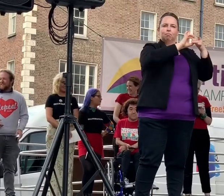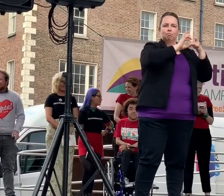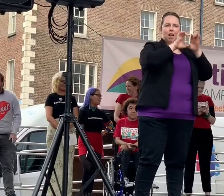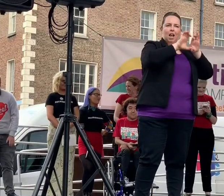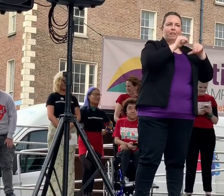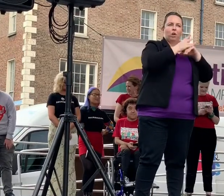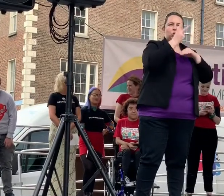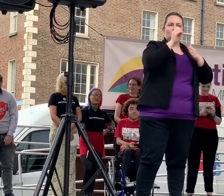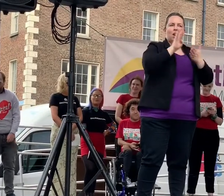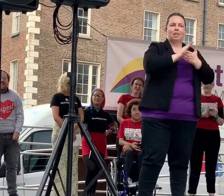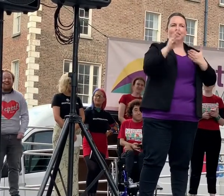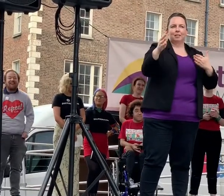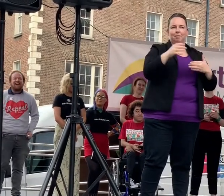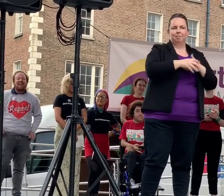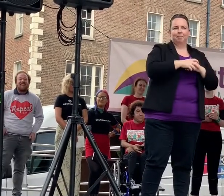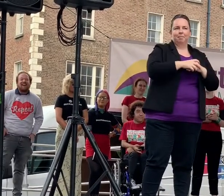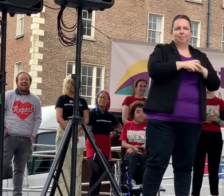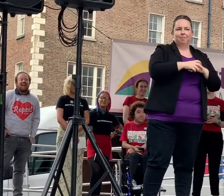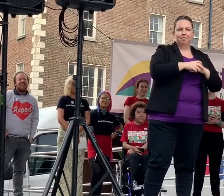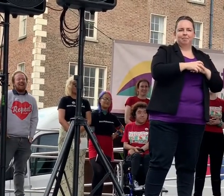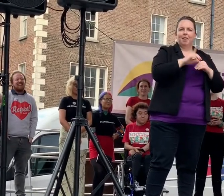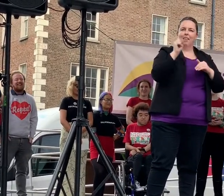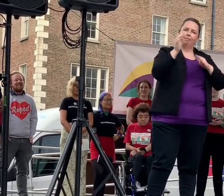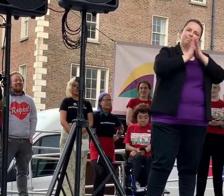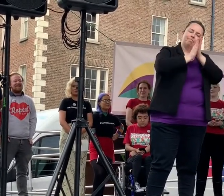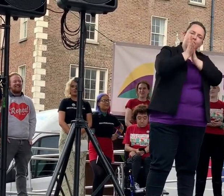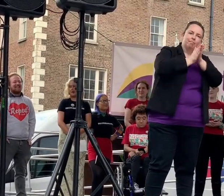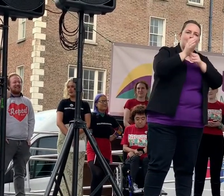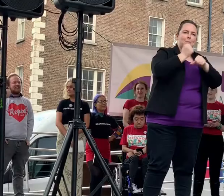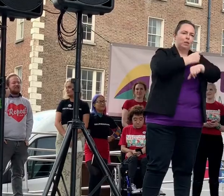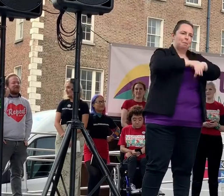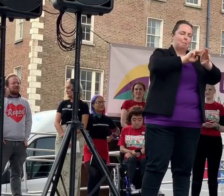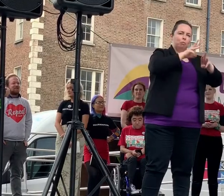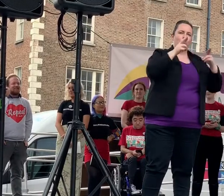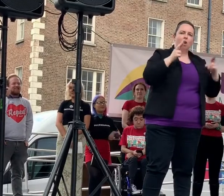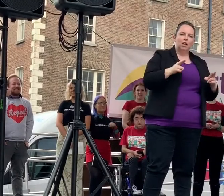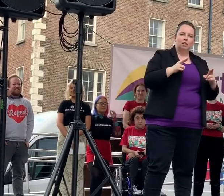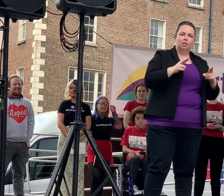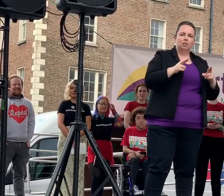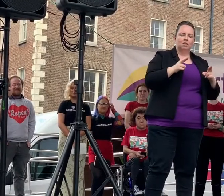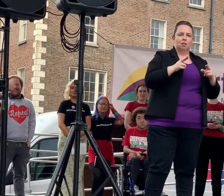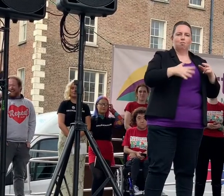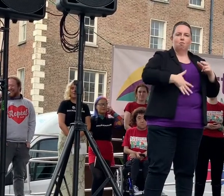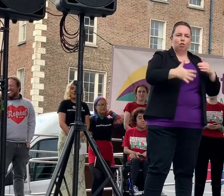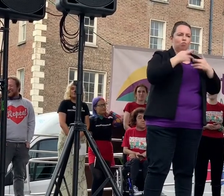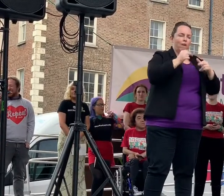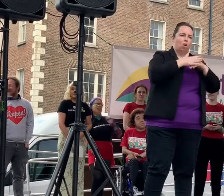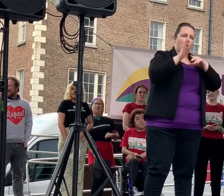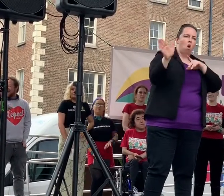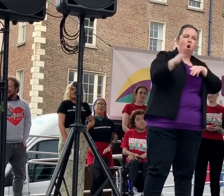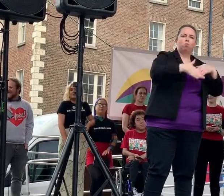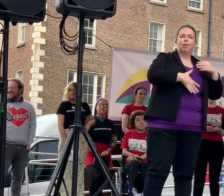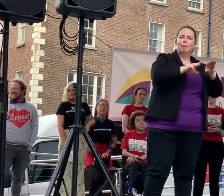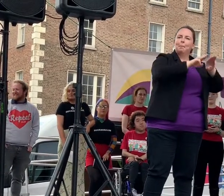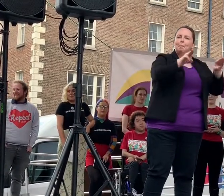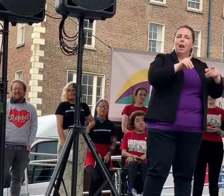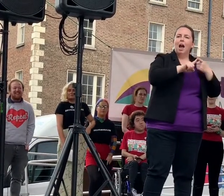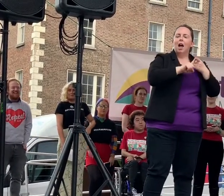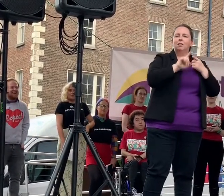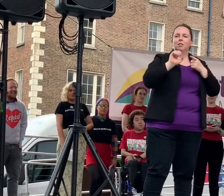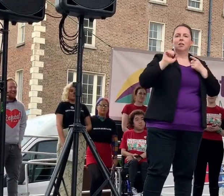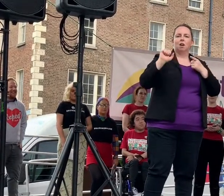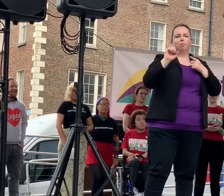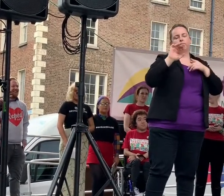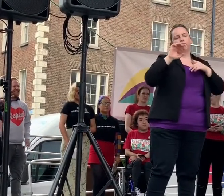2019. They are passionate about disabled people's rights, reproductive rights for all pregnant people and our co